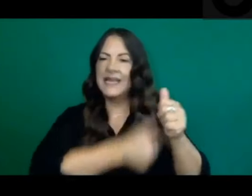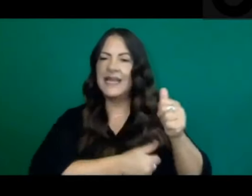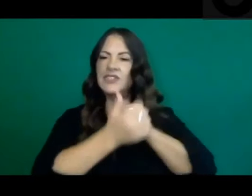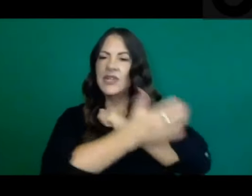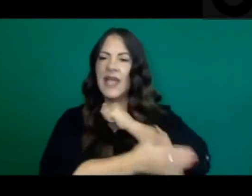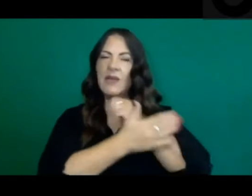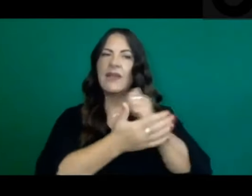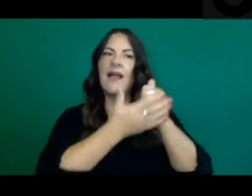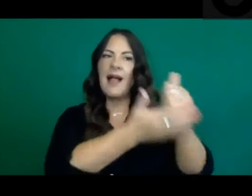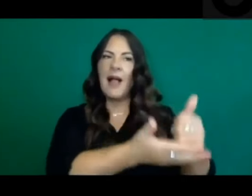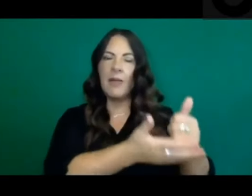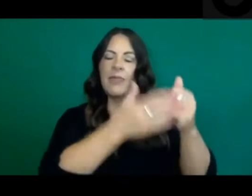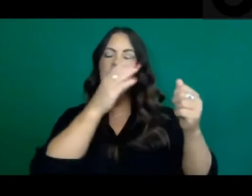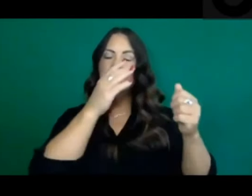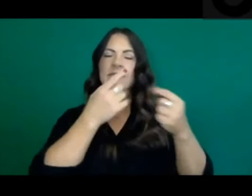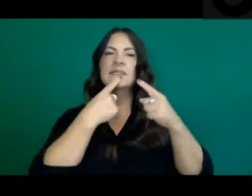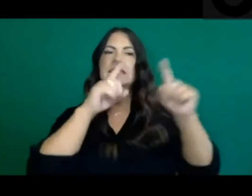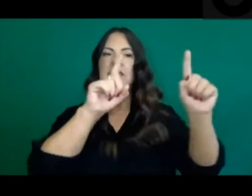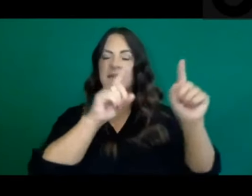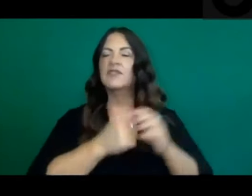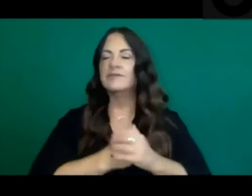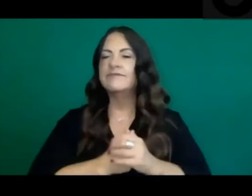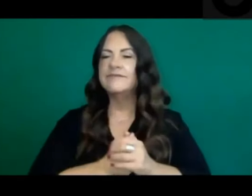response. Adam Beam.